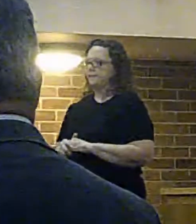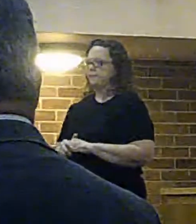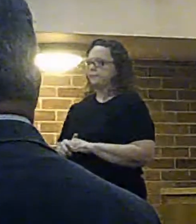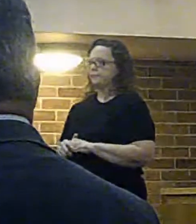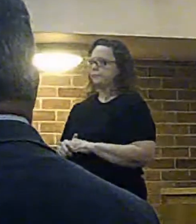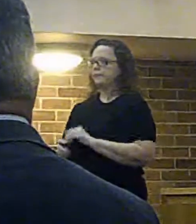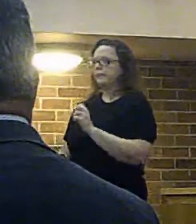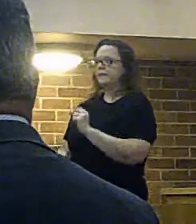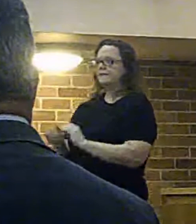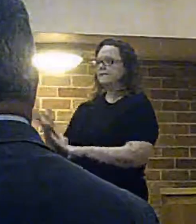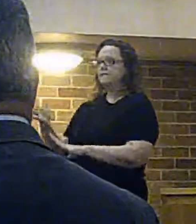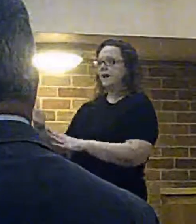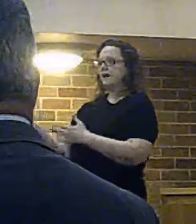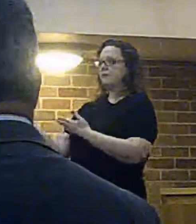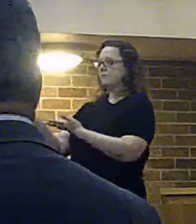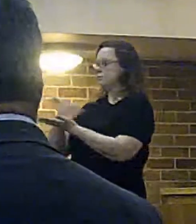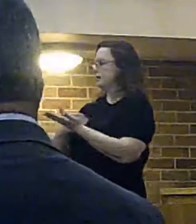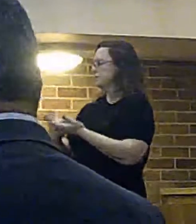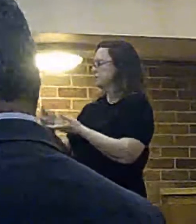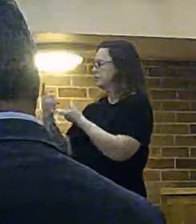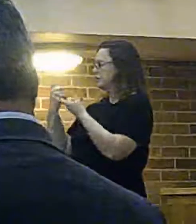the gift of the fire and rescue authority